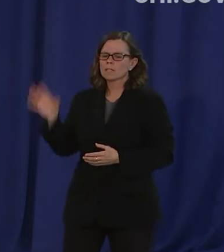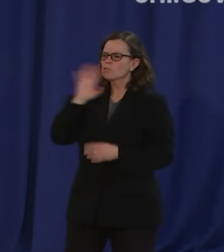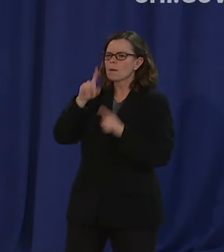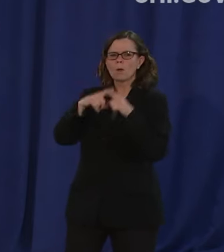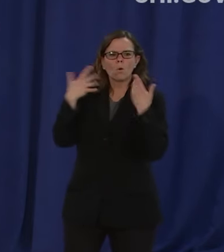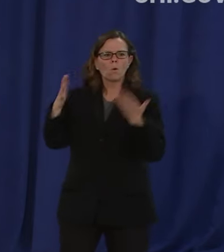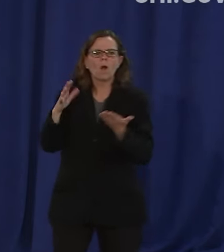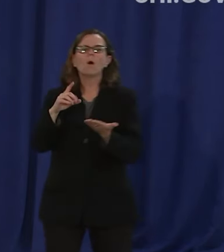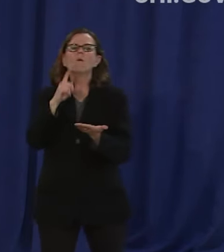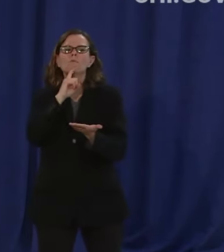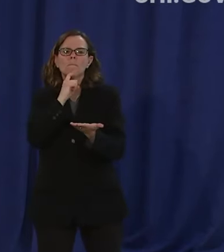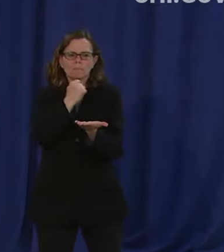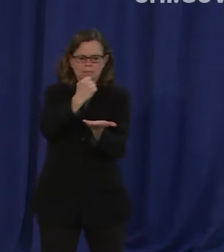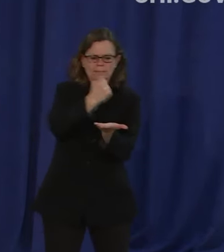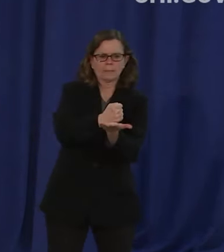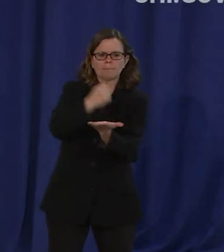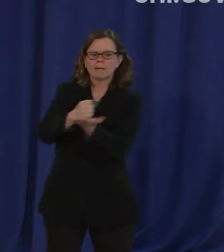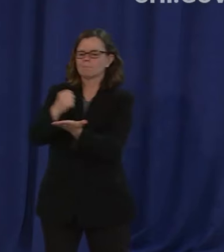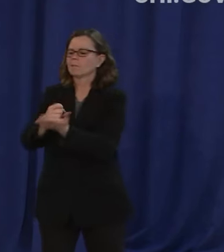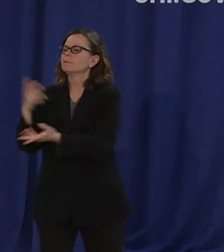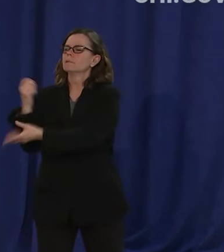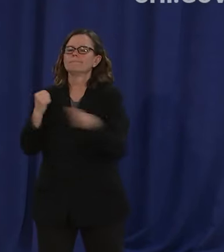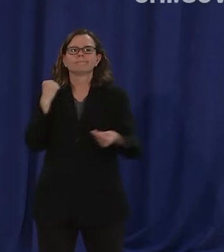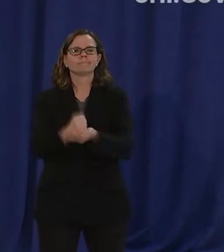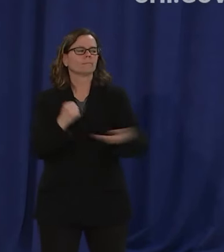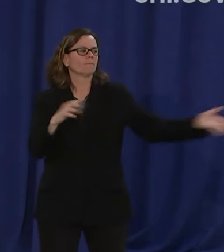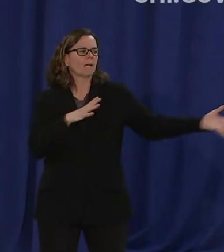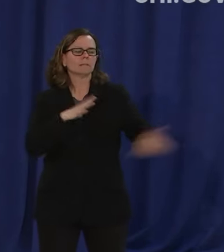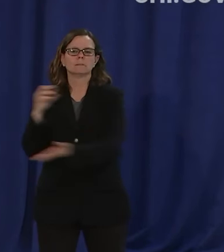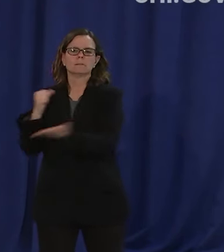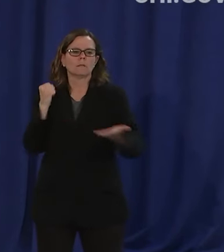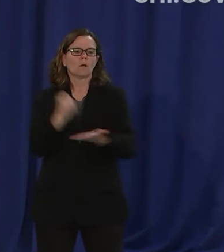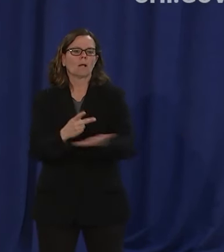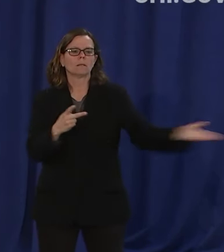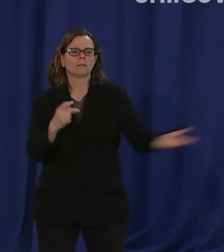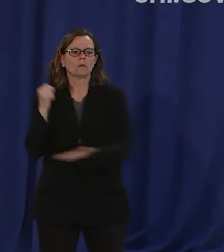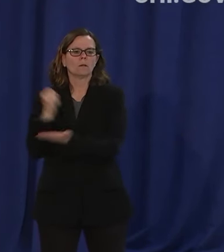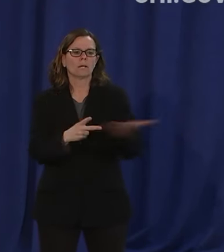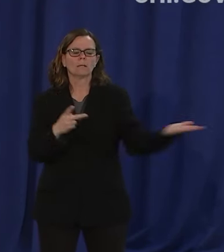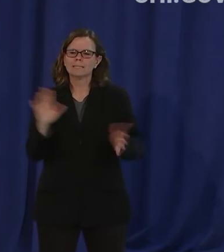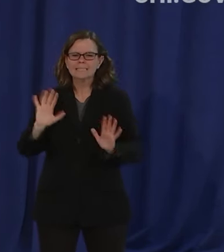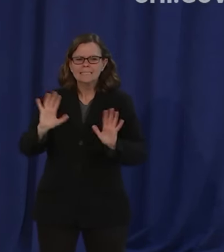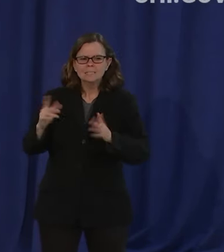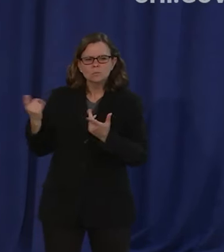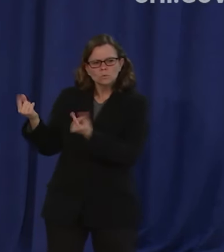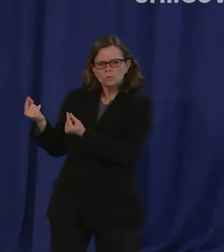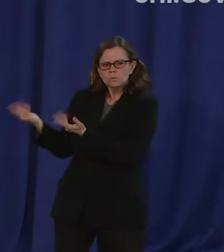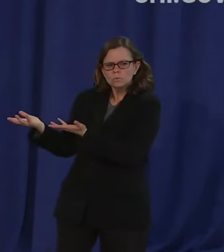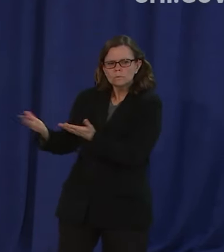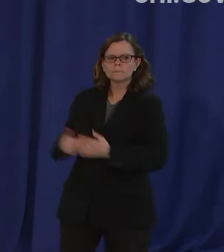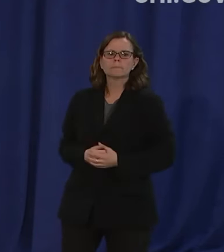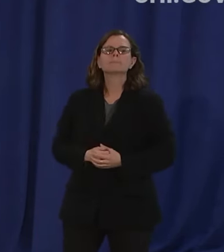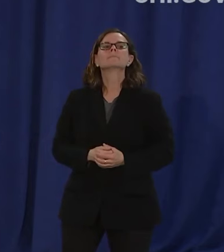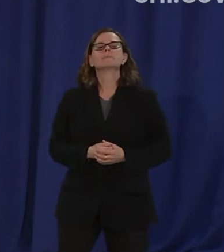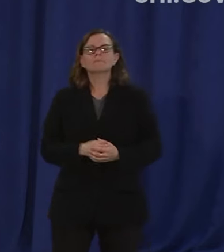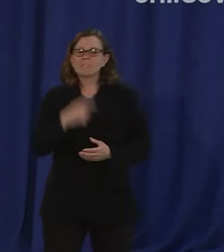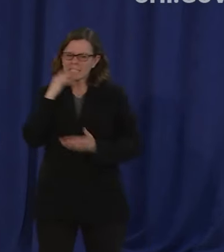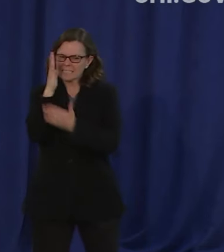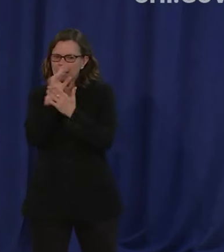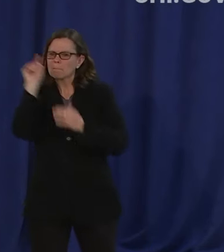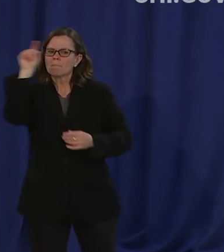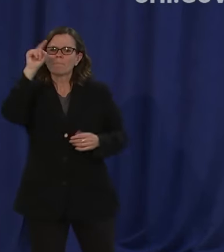will you reach out to those aldermen who you say are grandstanding to try to discuss their concerns prior to friday